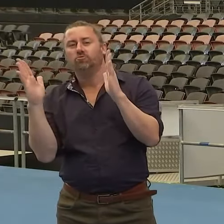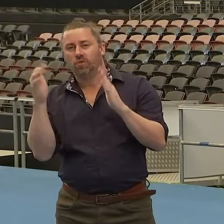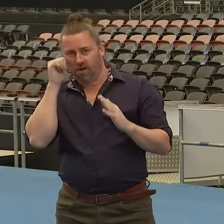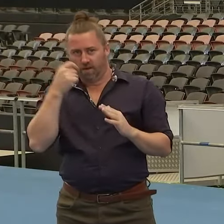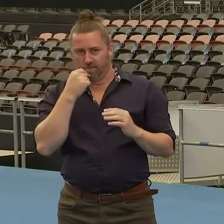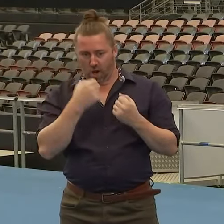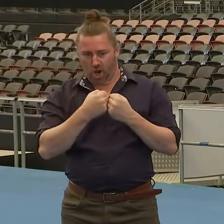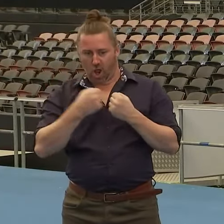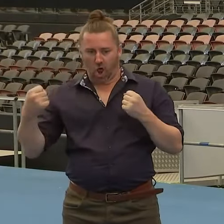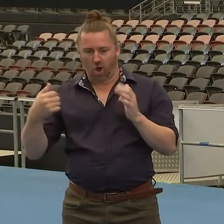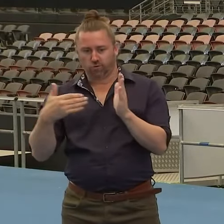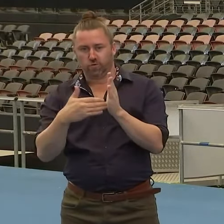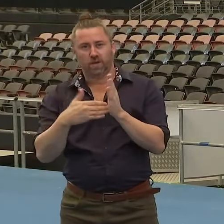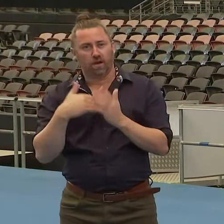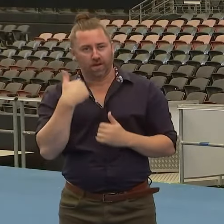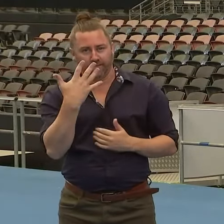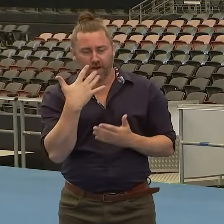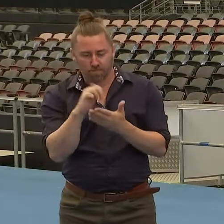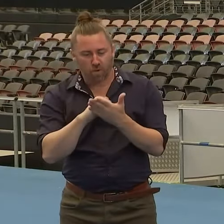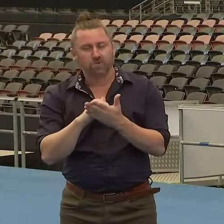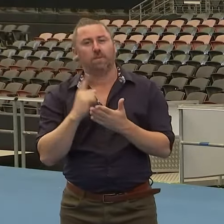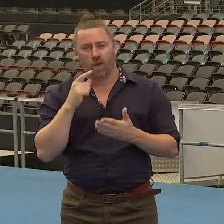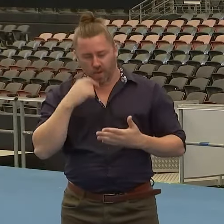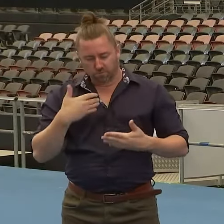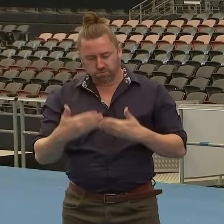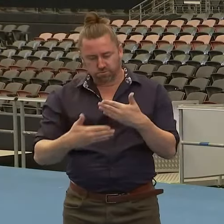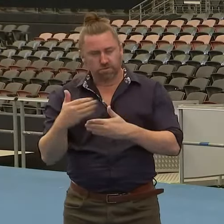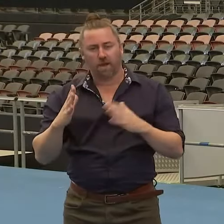press conference today. My apologies, but we will get through it.